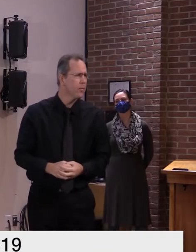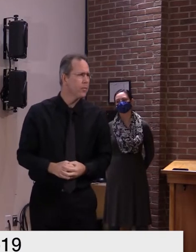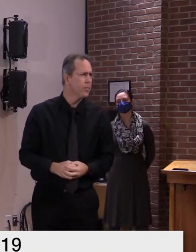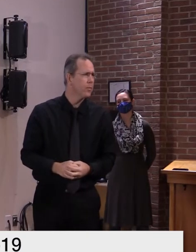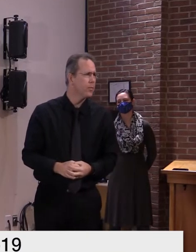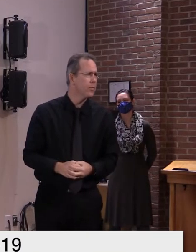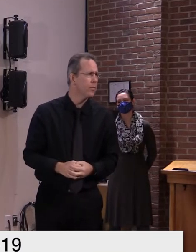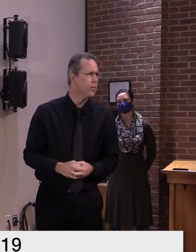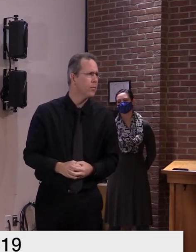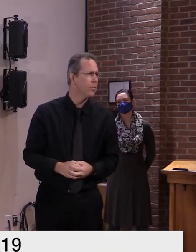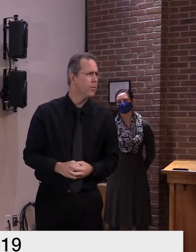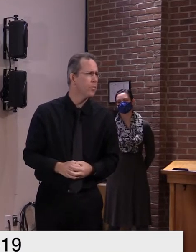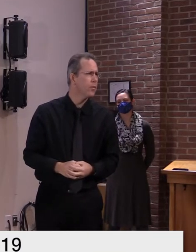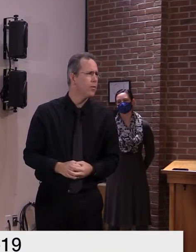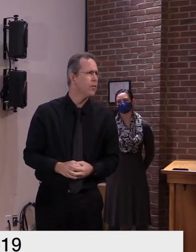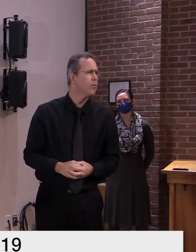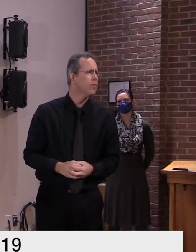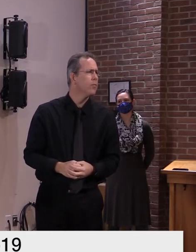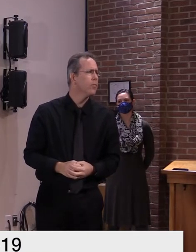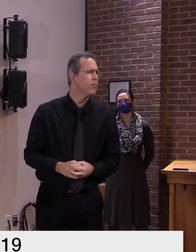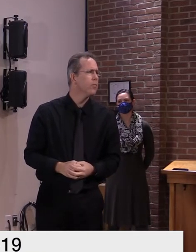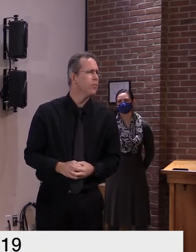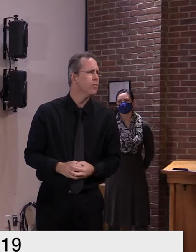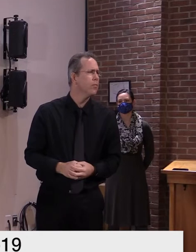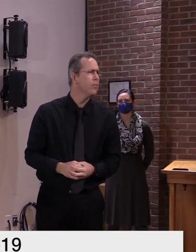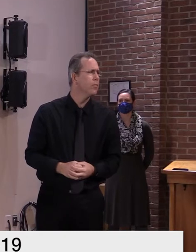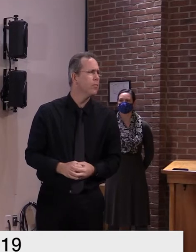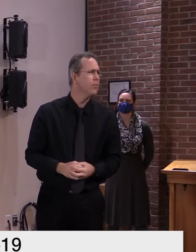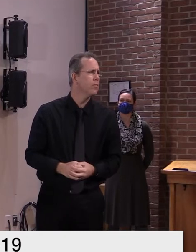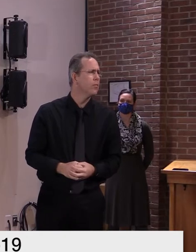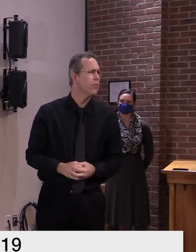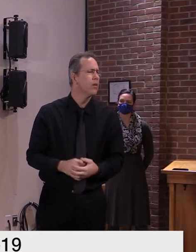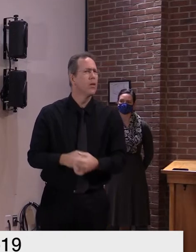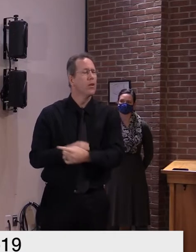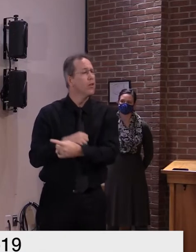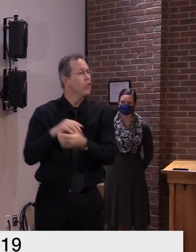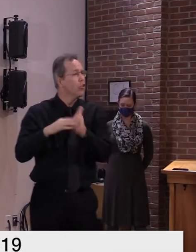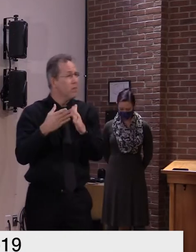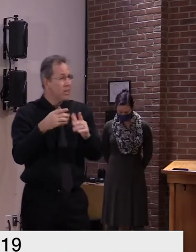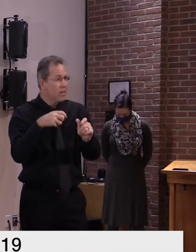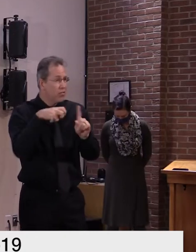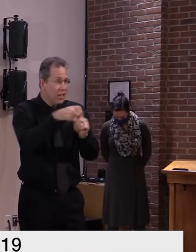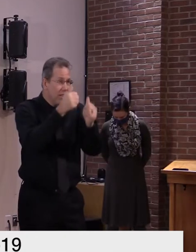overall data so there's an extensive um